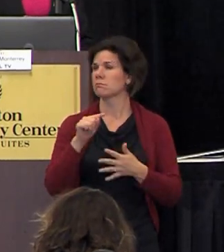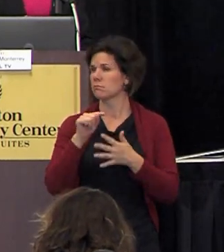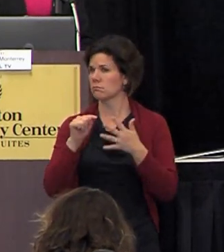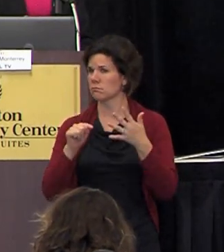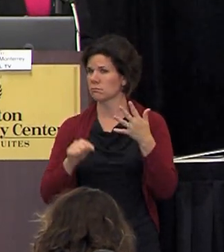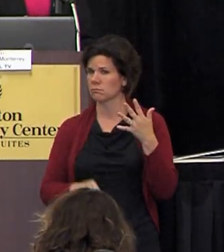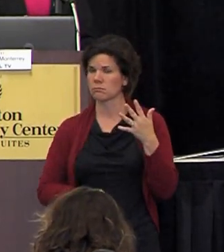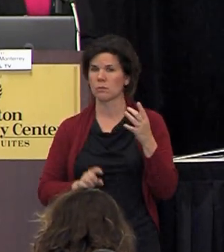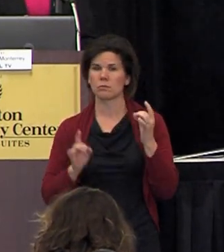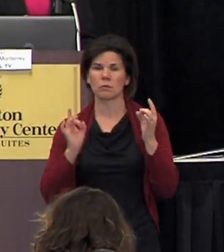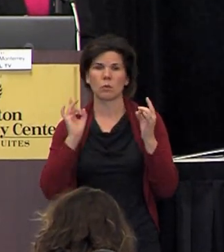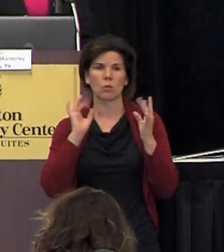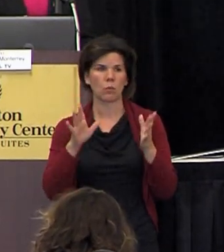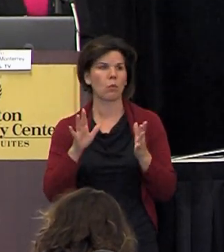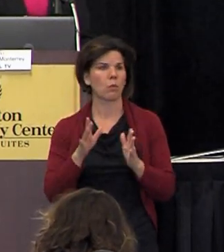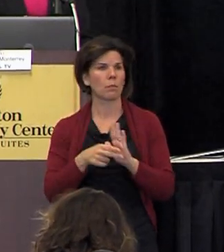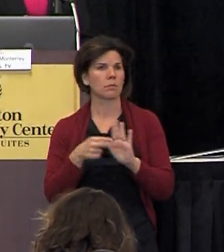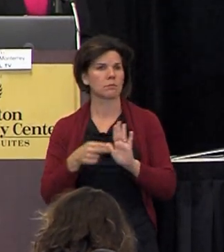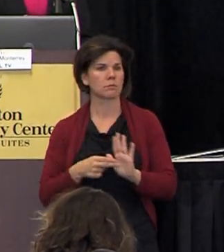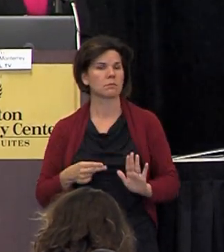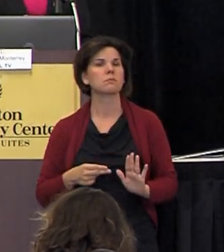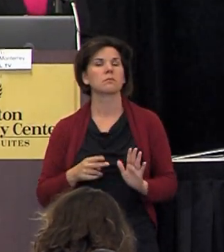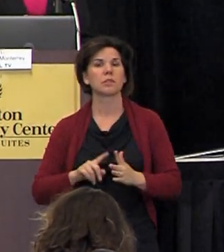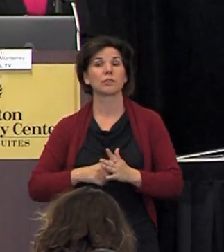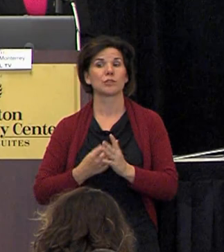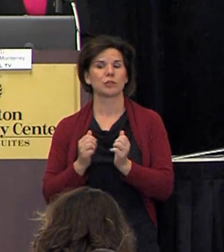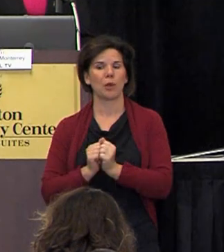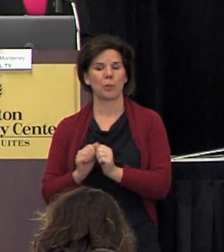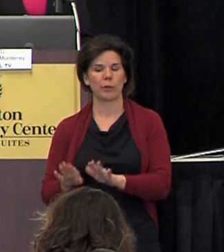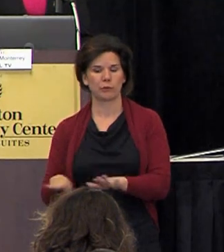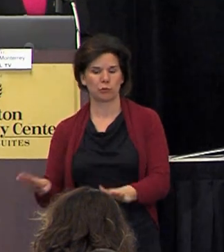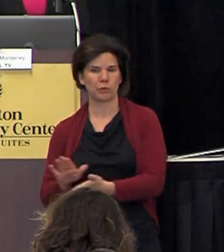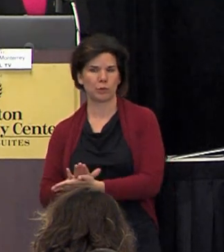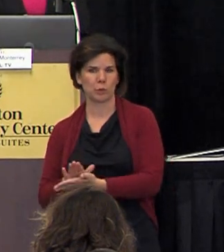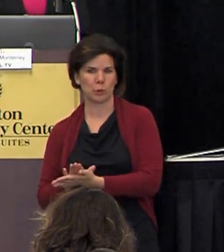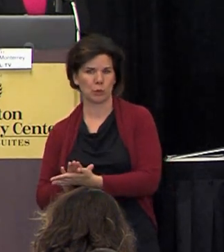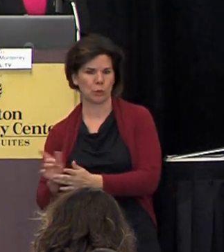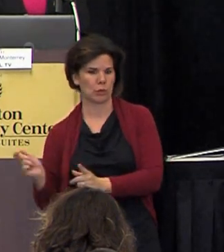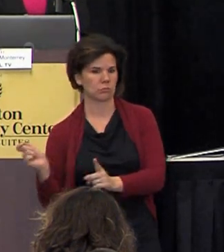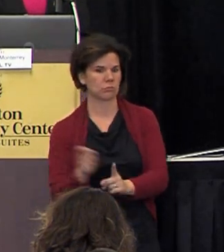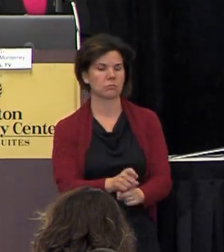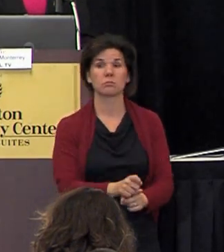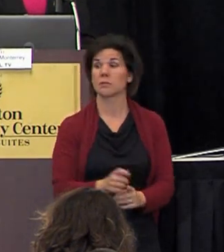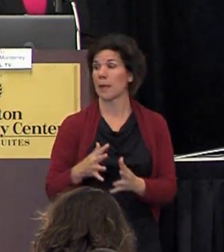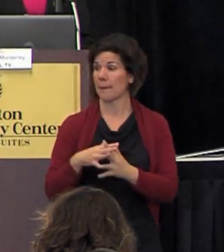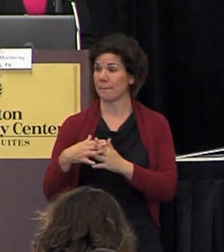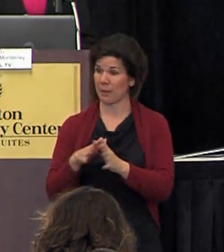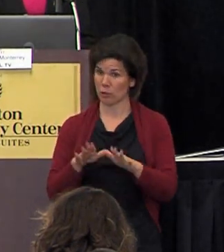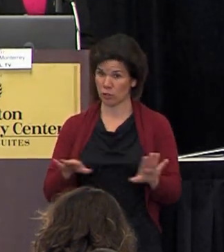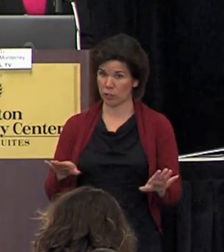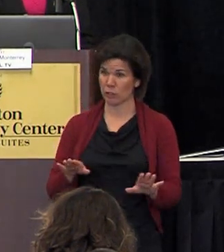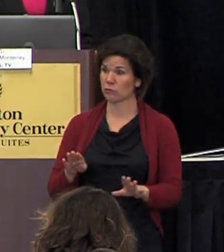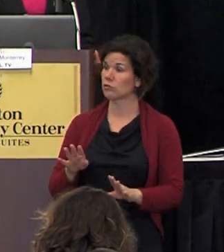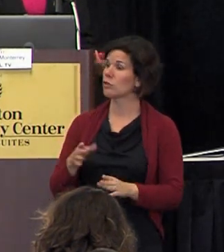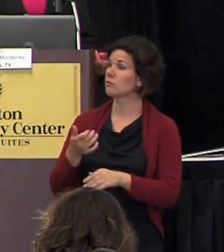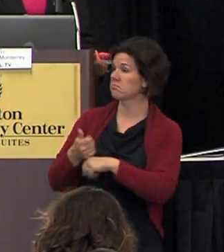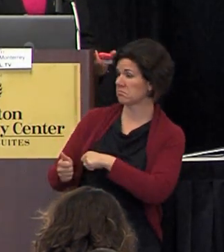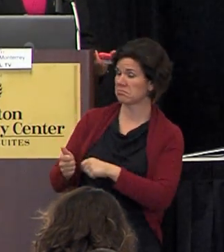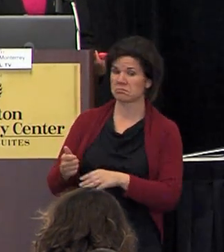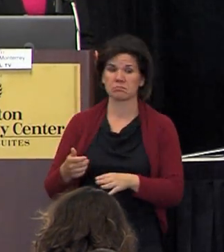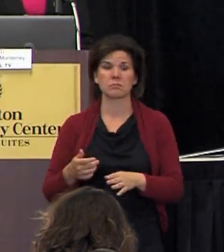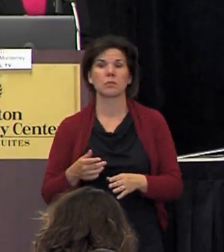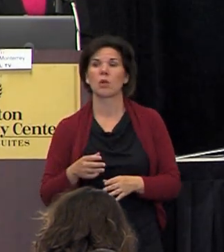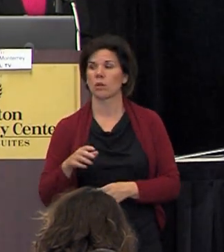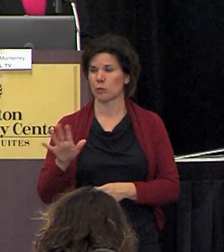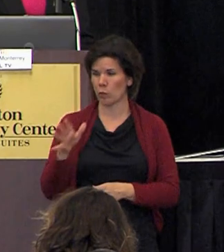of those horrible isms they begin with our kids at schools with american kids speaking on the refugee kids or your